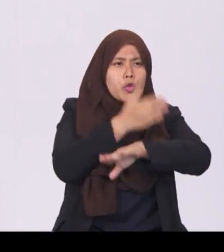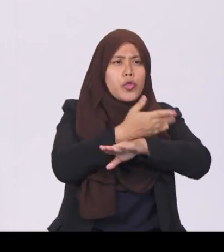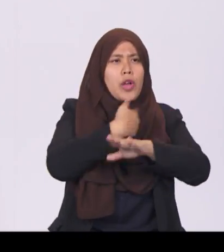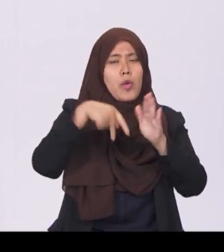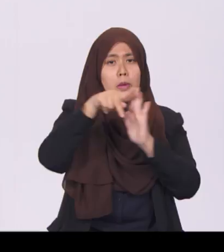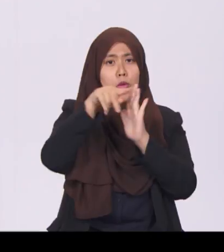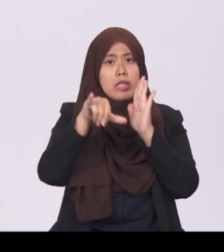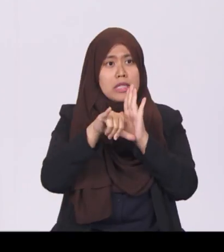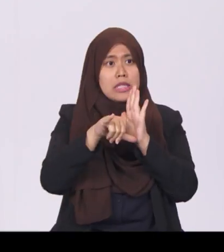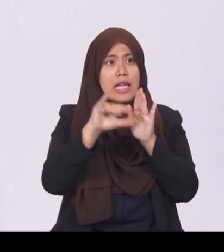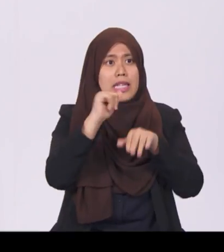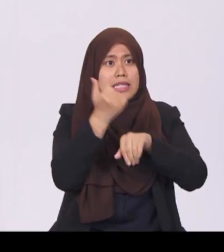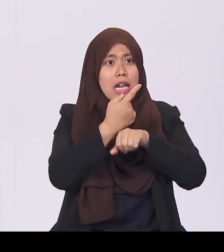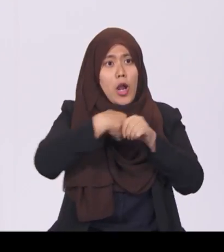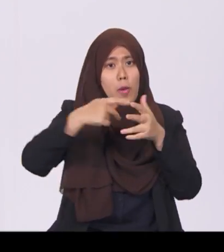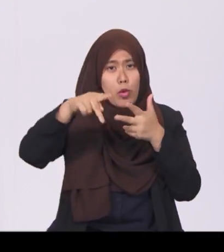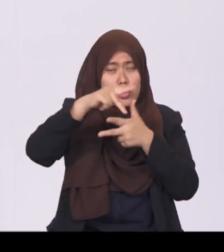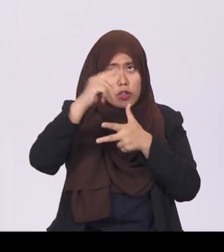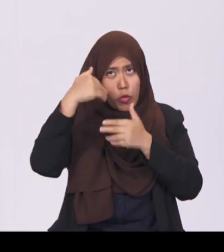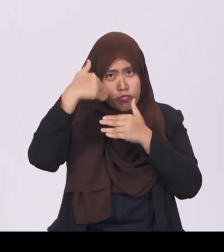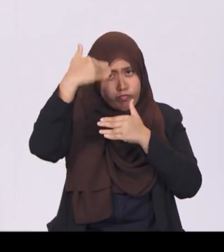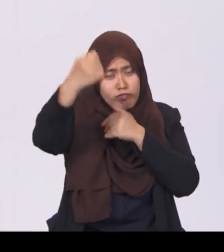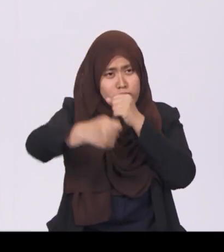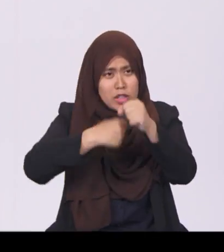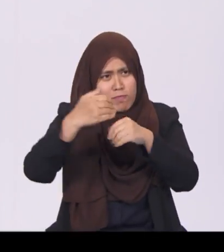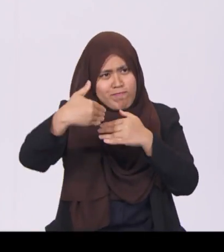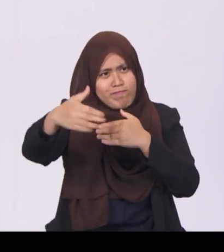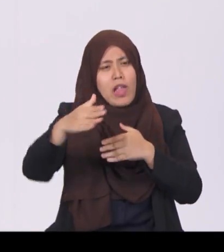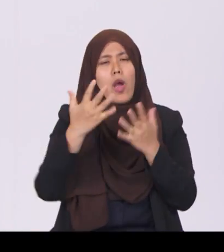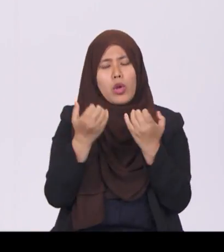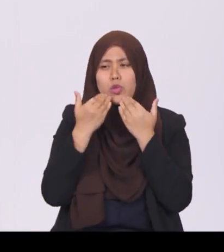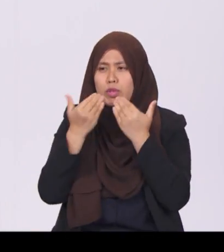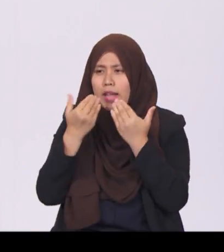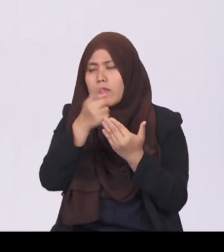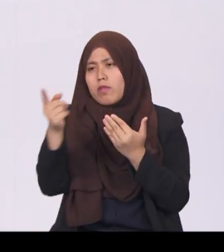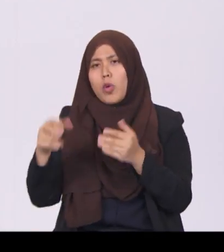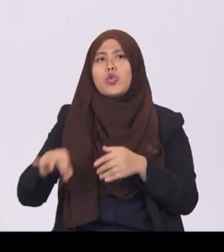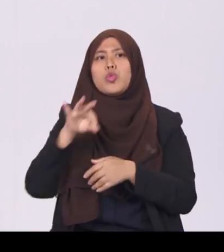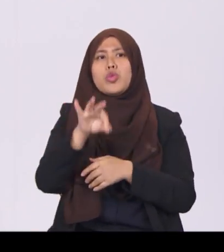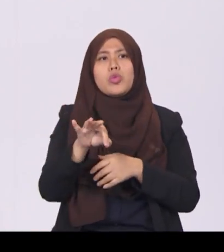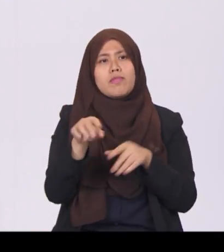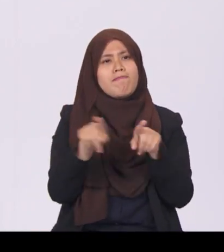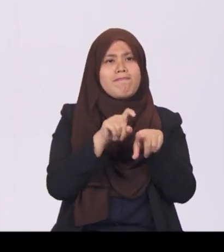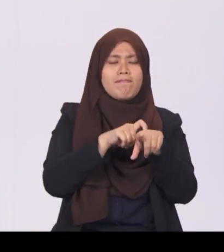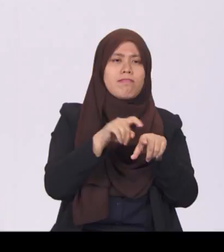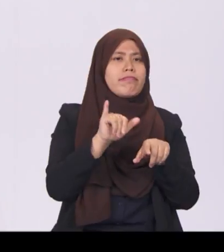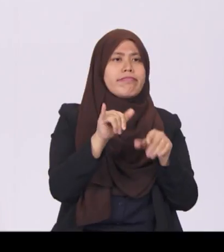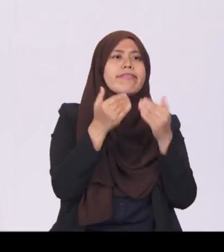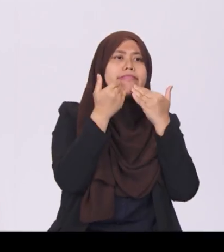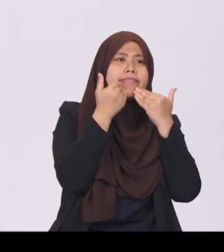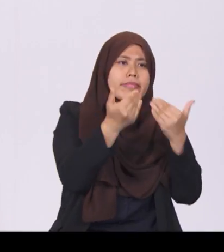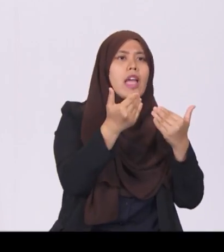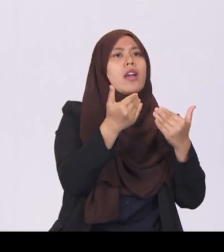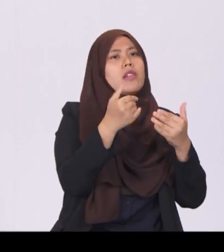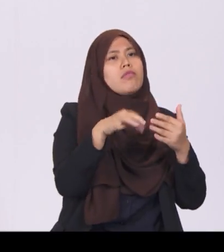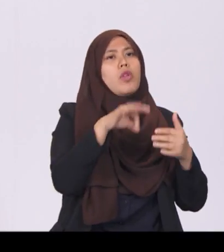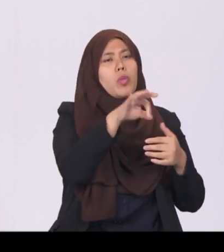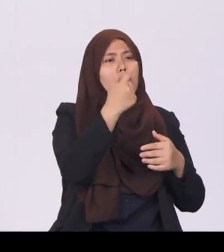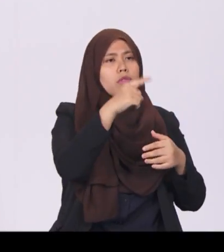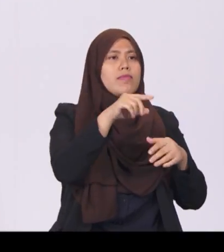years ahead. I would like to thank them for their contributions. I also thank the students from Nanyang Polytechnic for helping to draw the